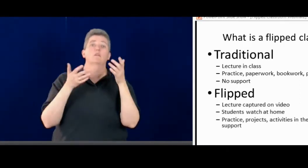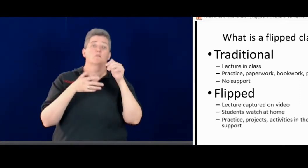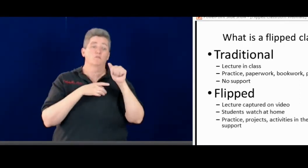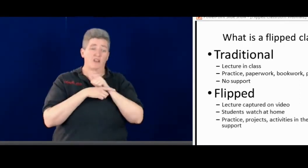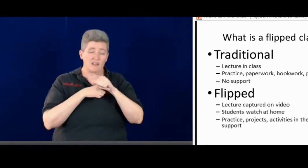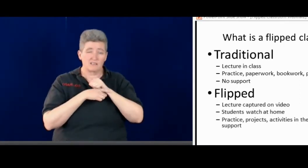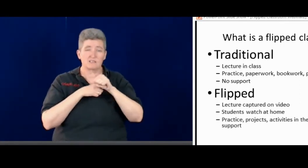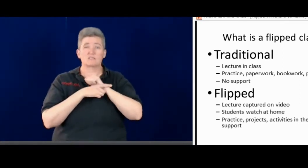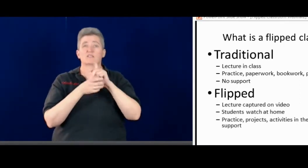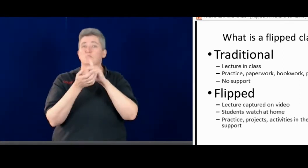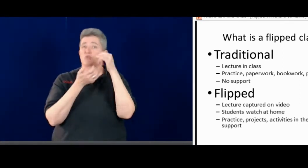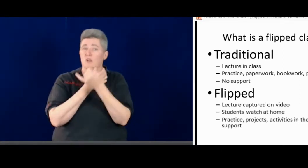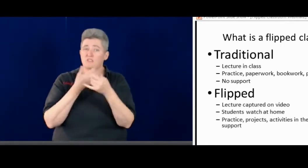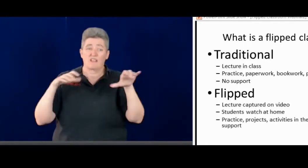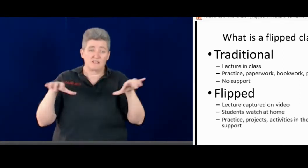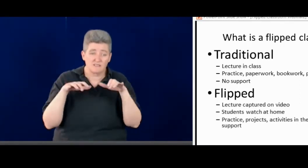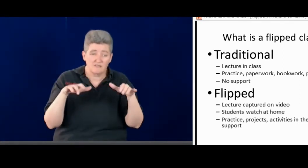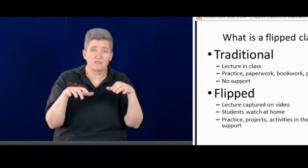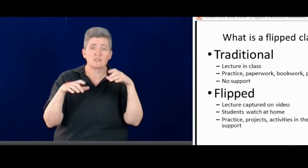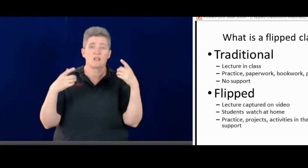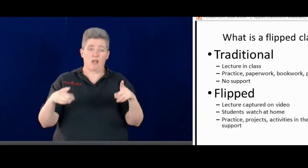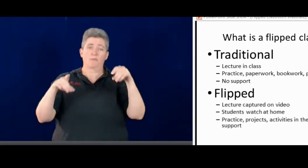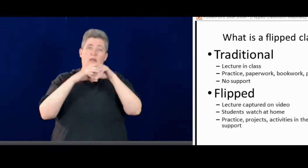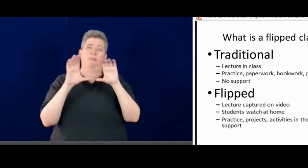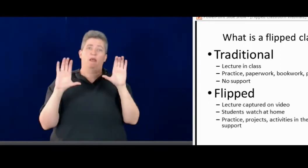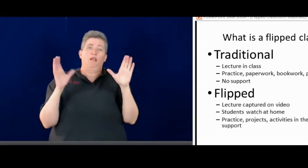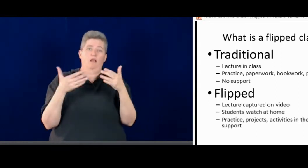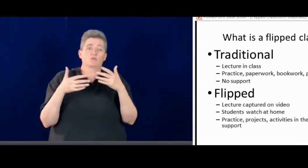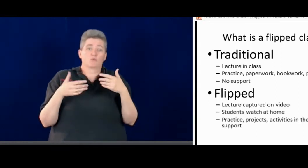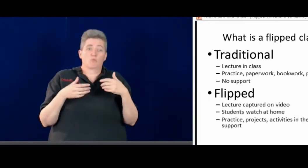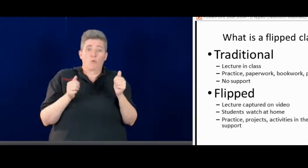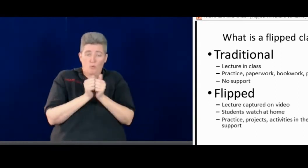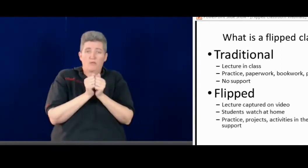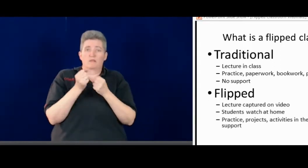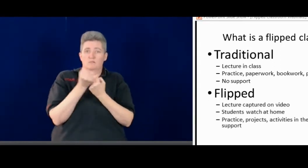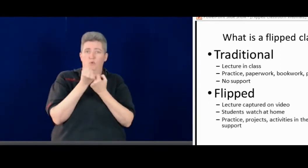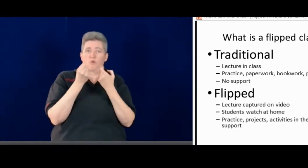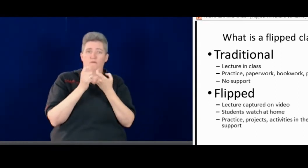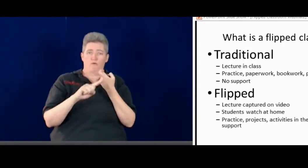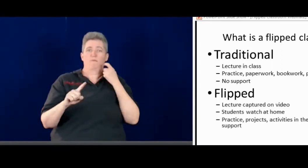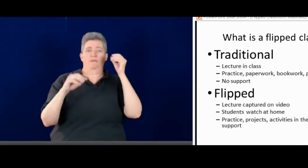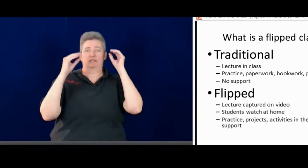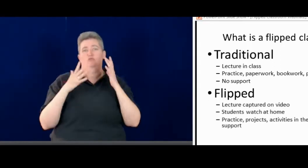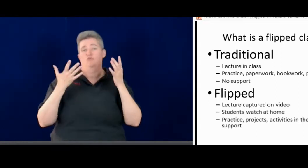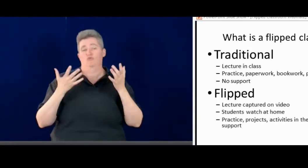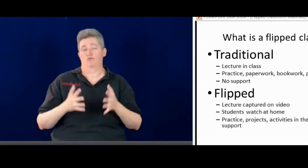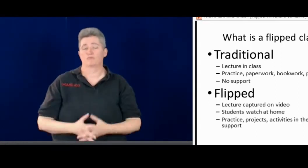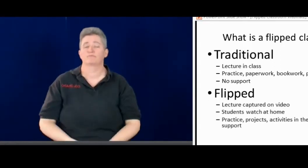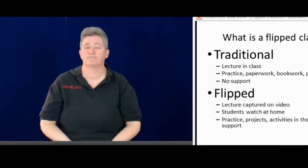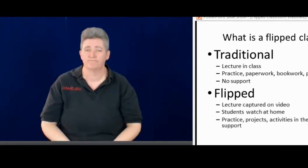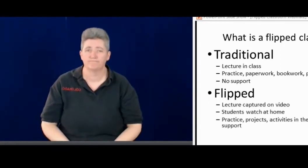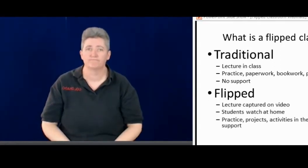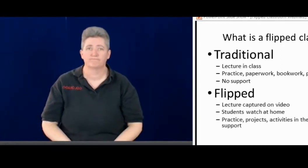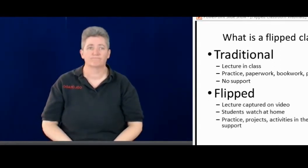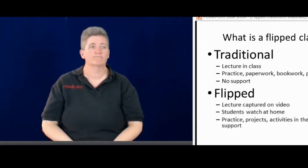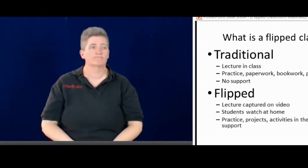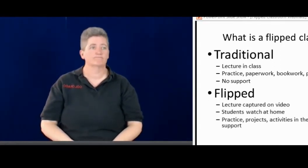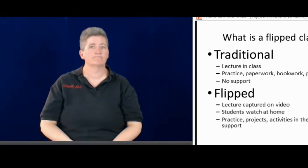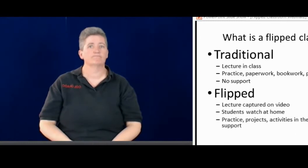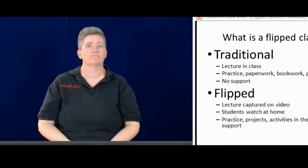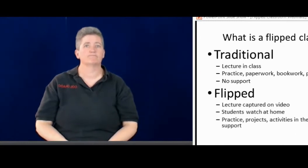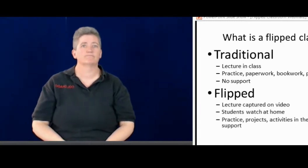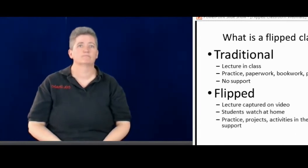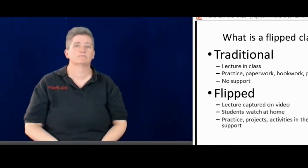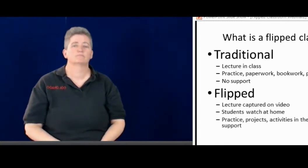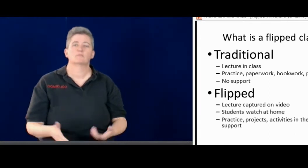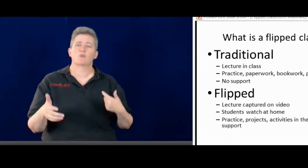home, take notes, do projects, activities. All of those things happen in the classroom with support from the teacher.